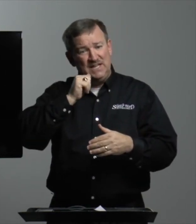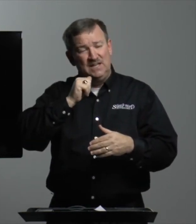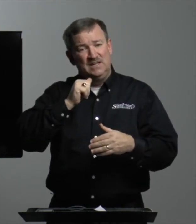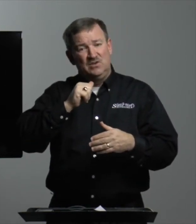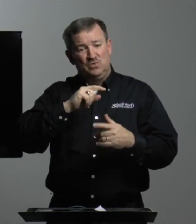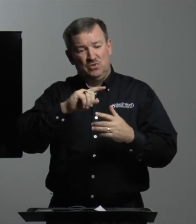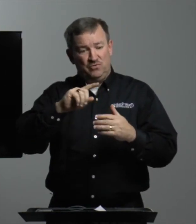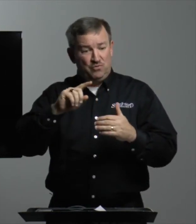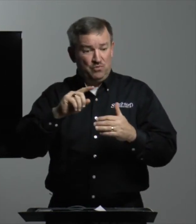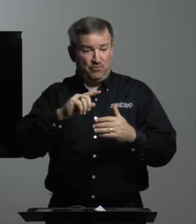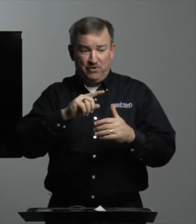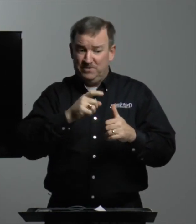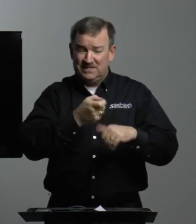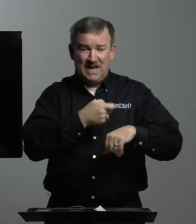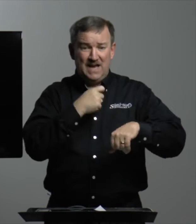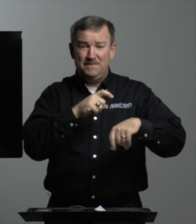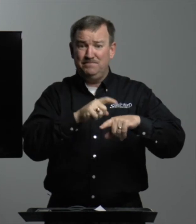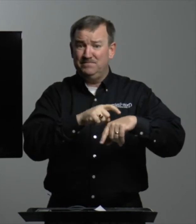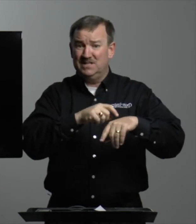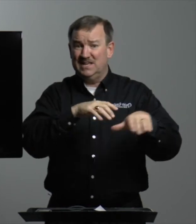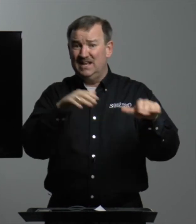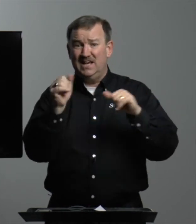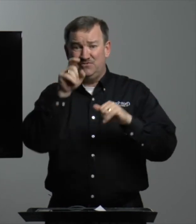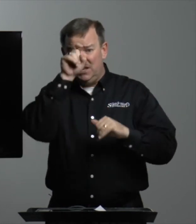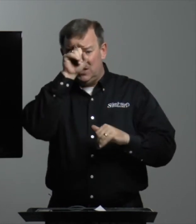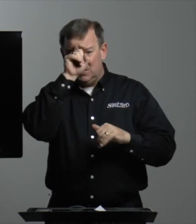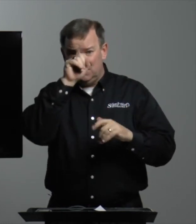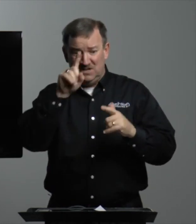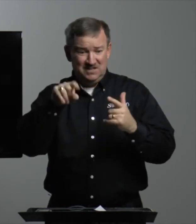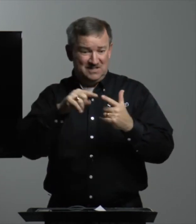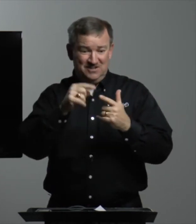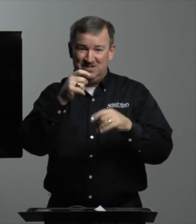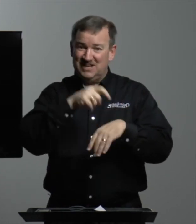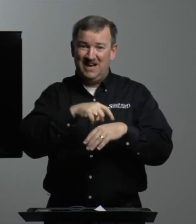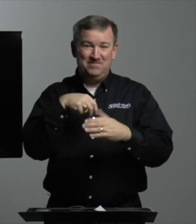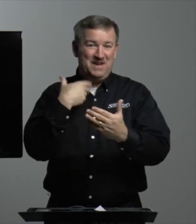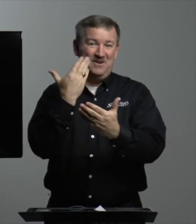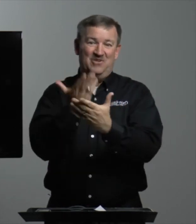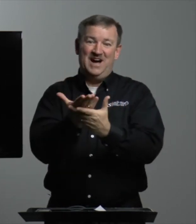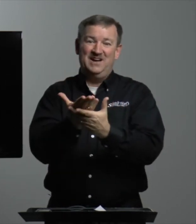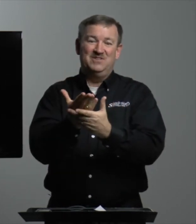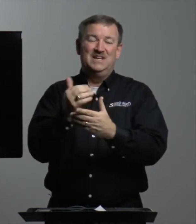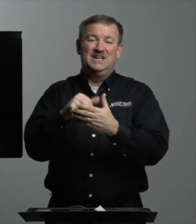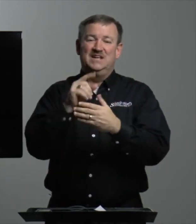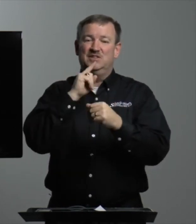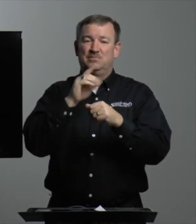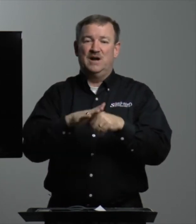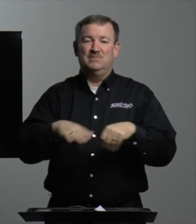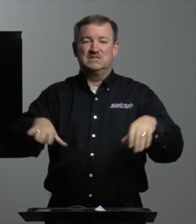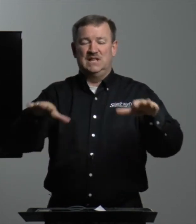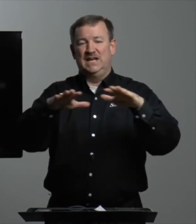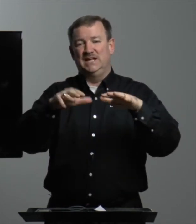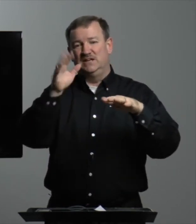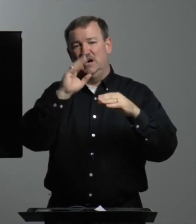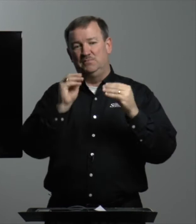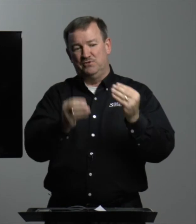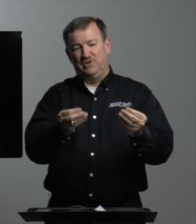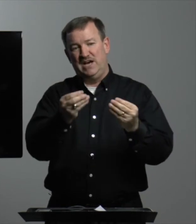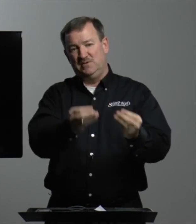from the time that they left Egypt until the time they arrived in the promised land. God provided